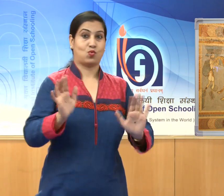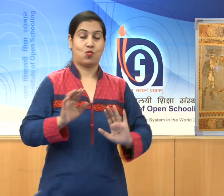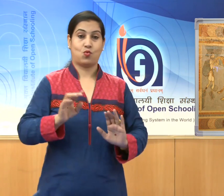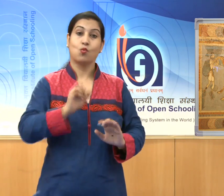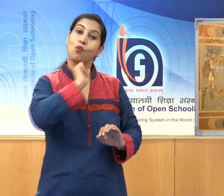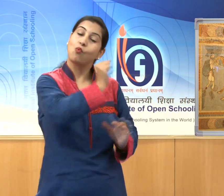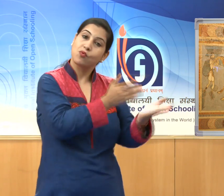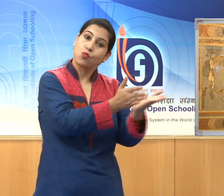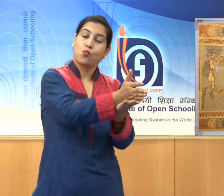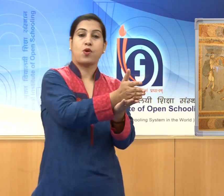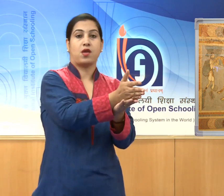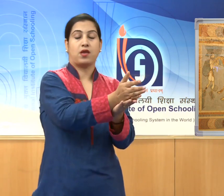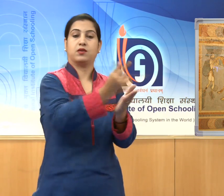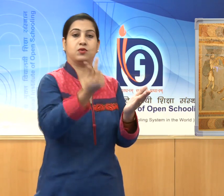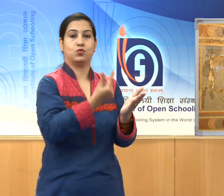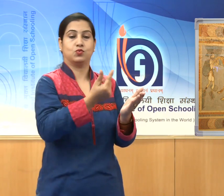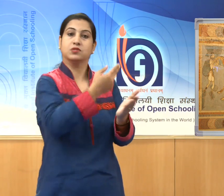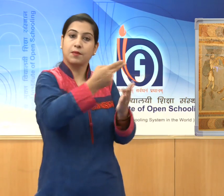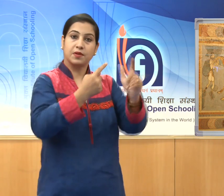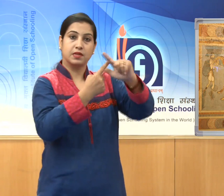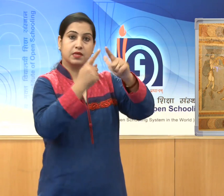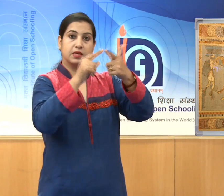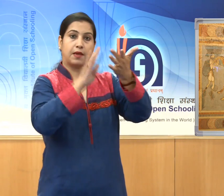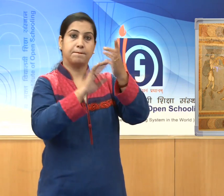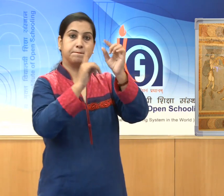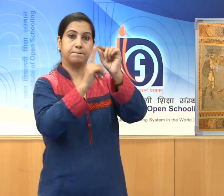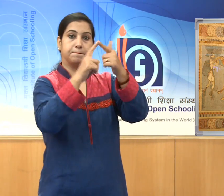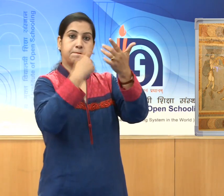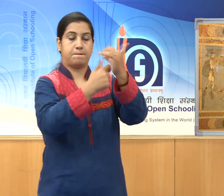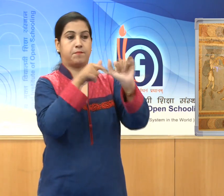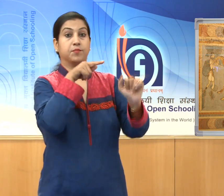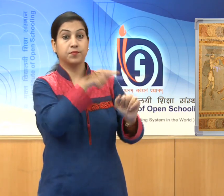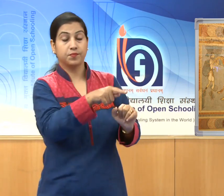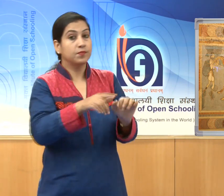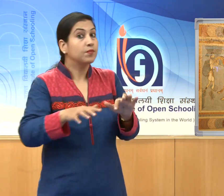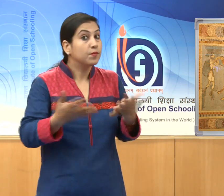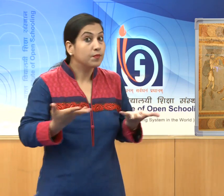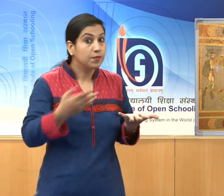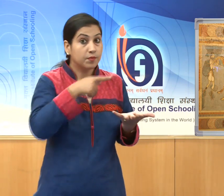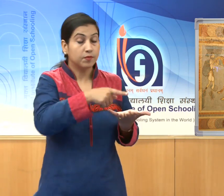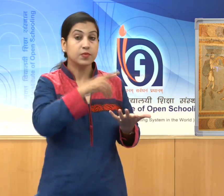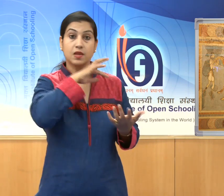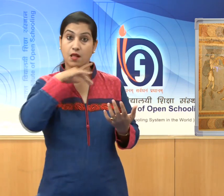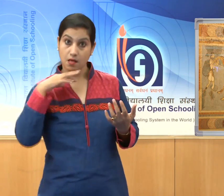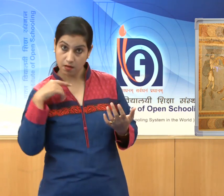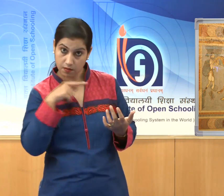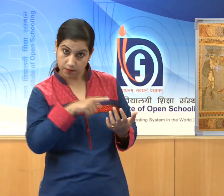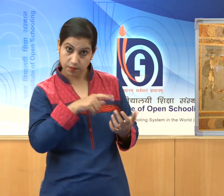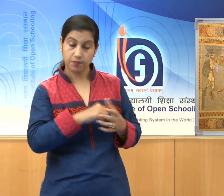of tempera. In this technique, colours are